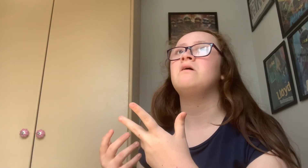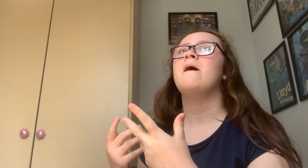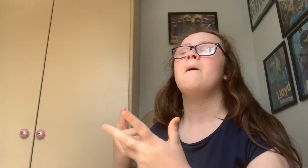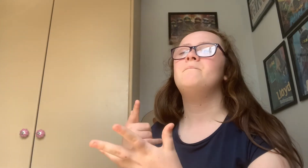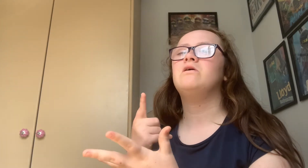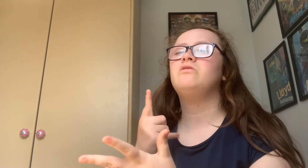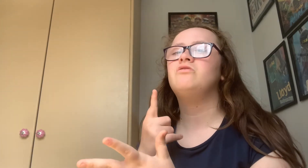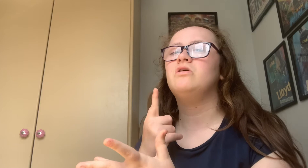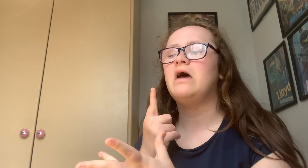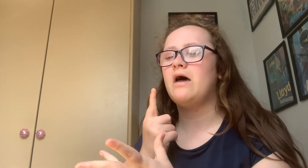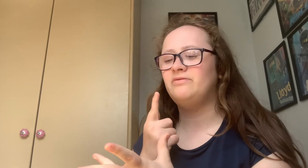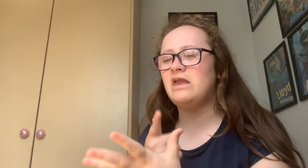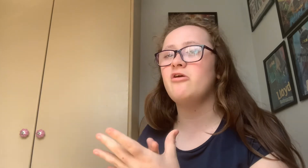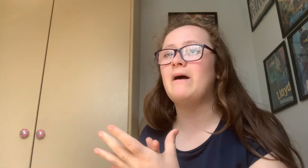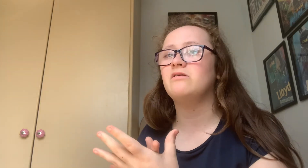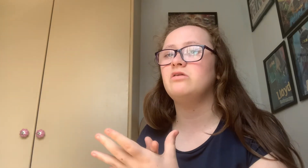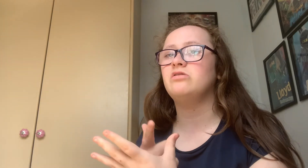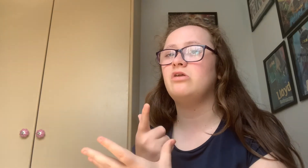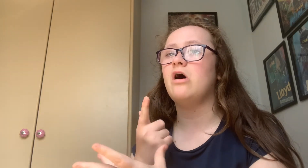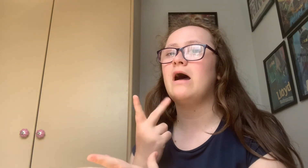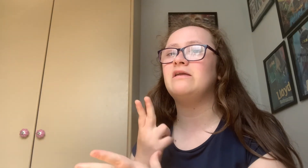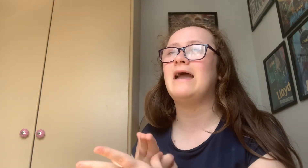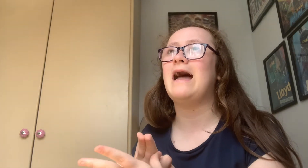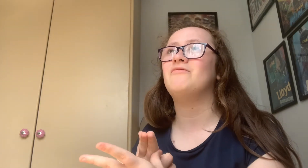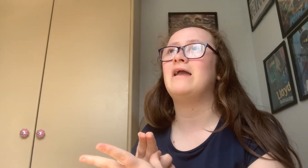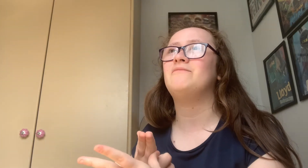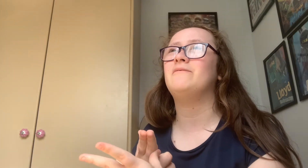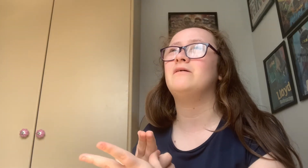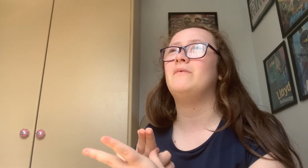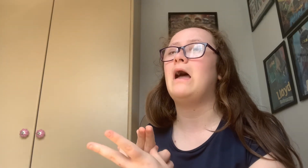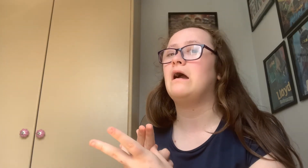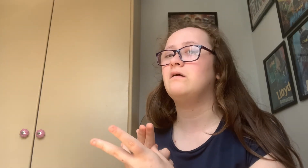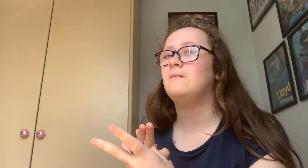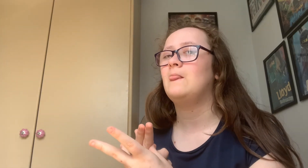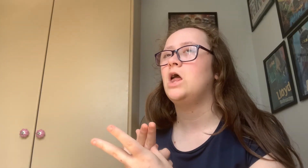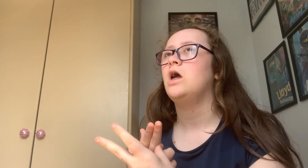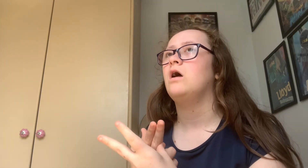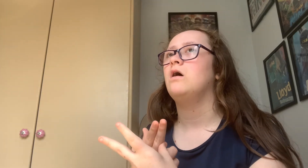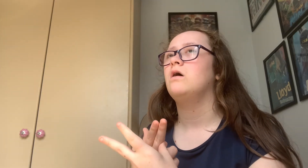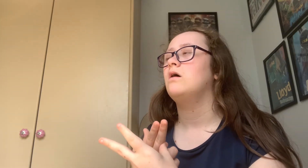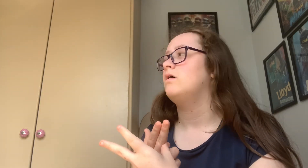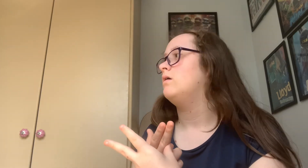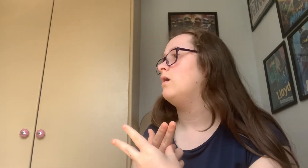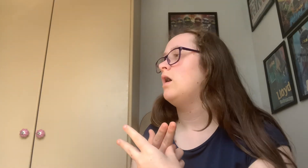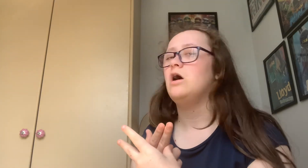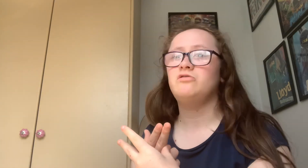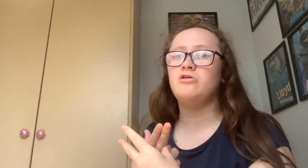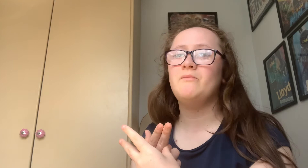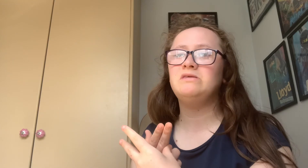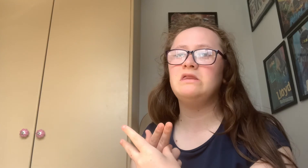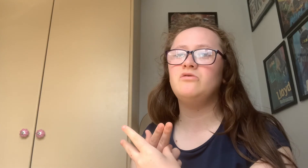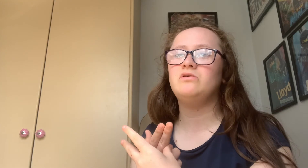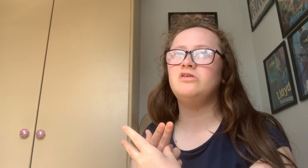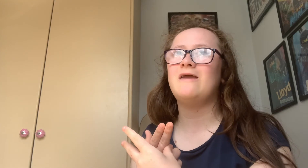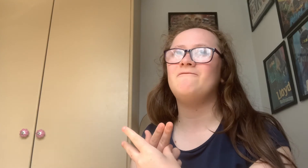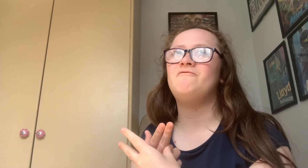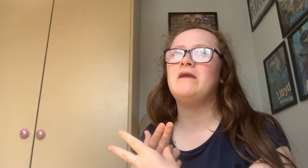Because it's gonna take you back to the start and you have to get everything back I Just hope it didn't do the same thing